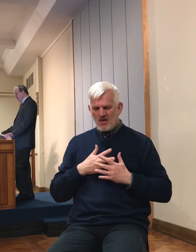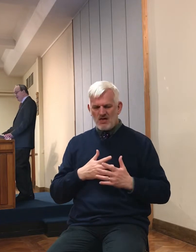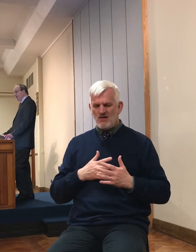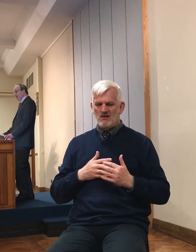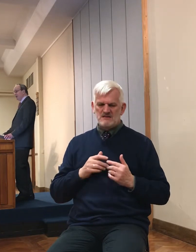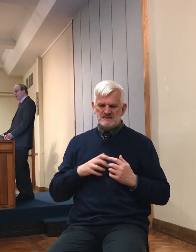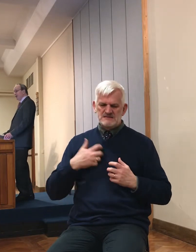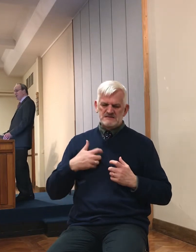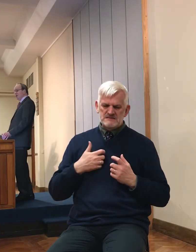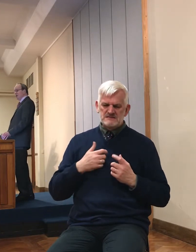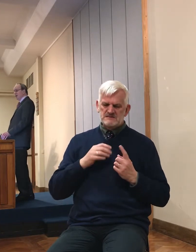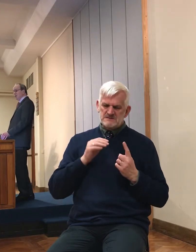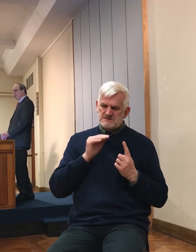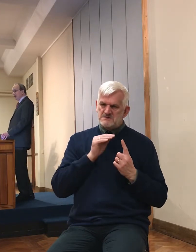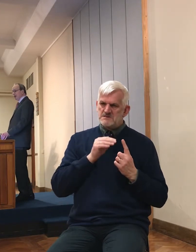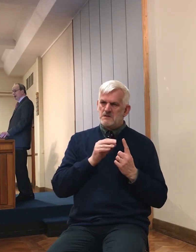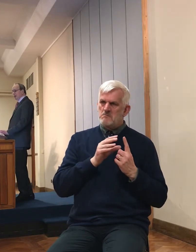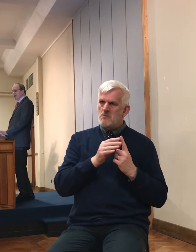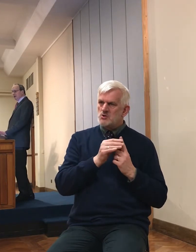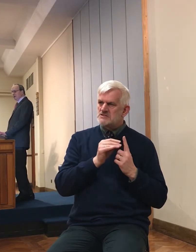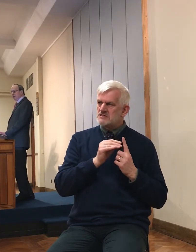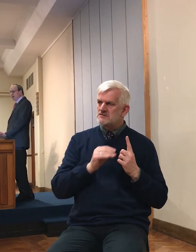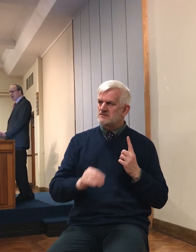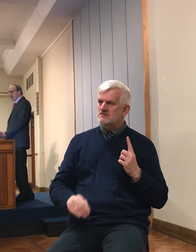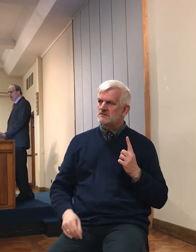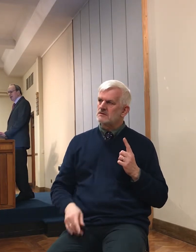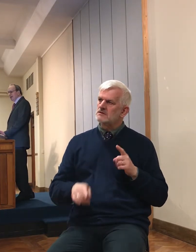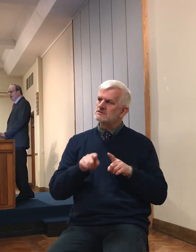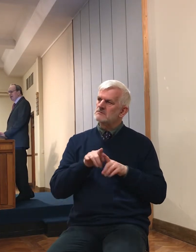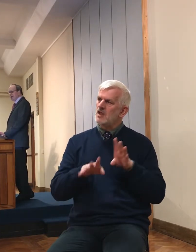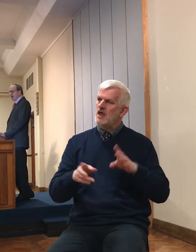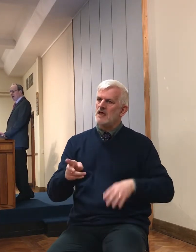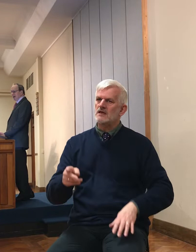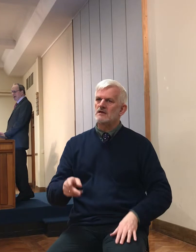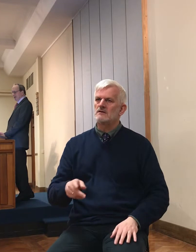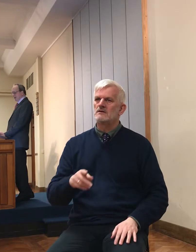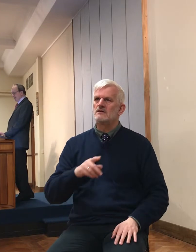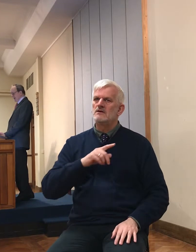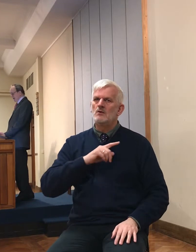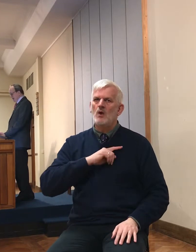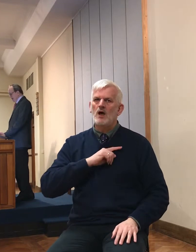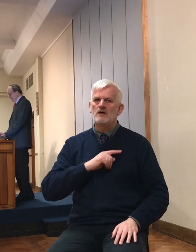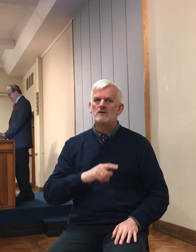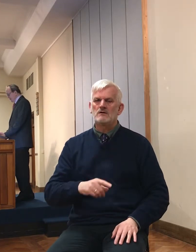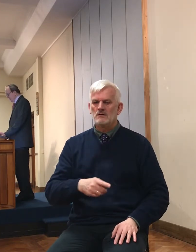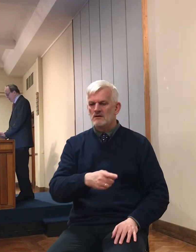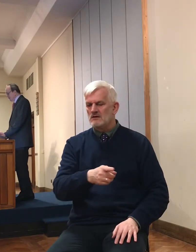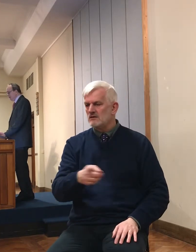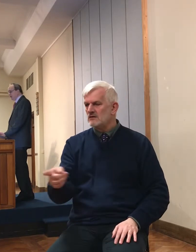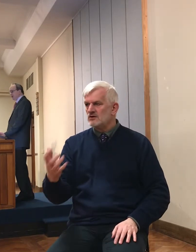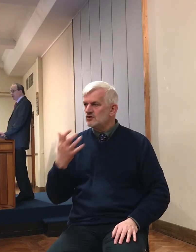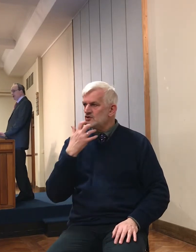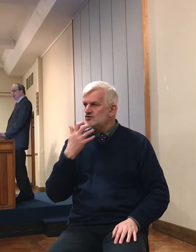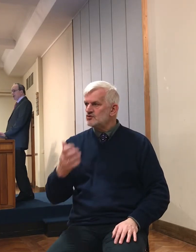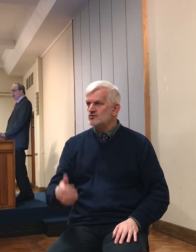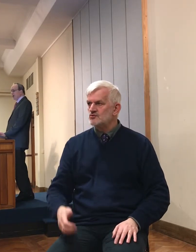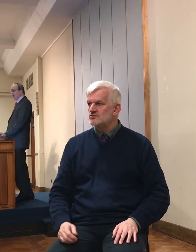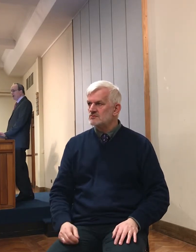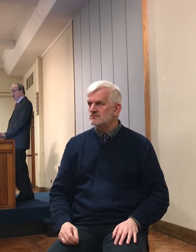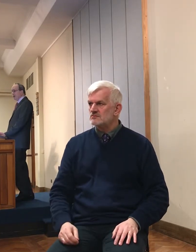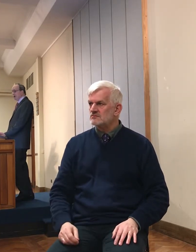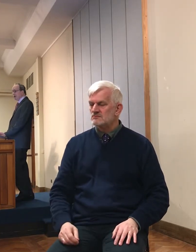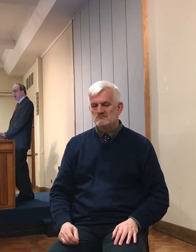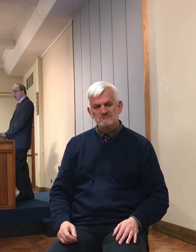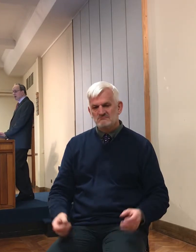Now there's an instance of murmuring because the people didn't understand the peace that was